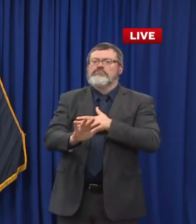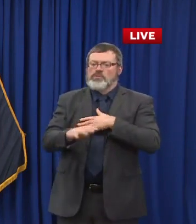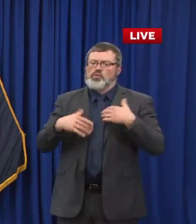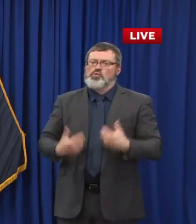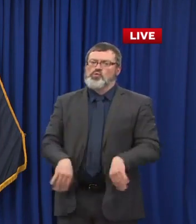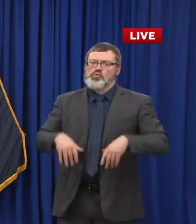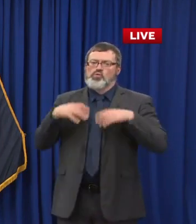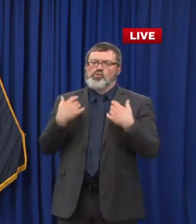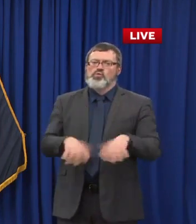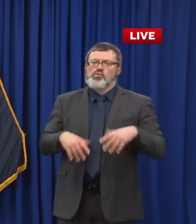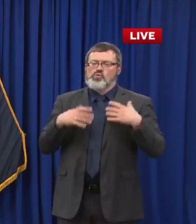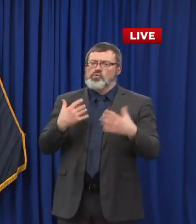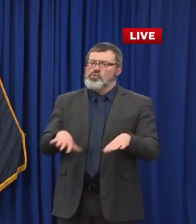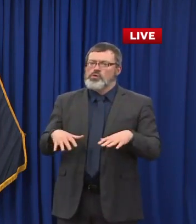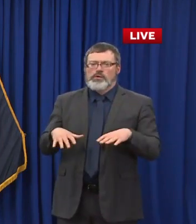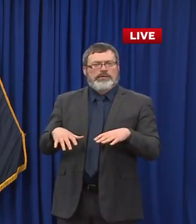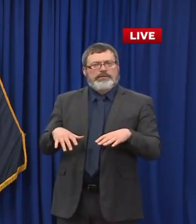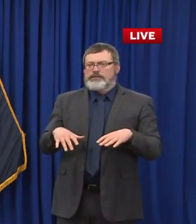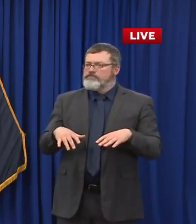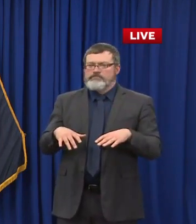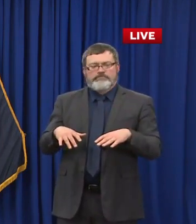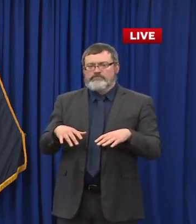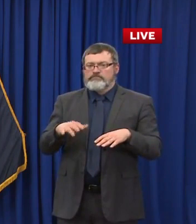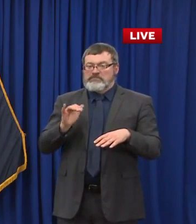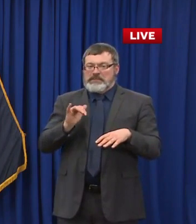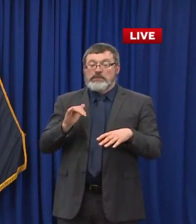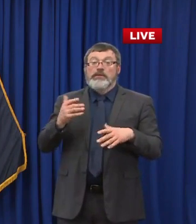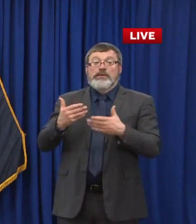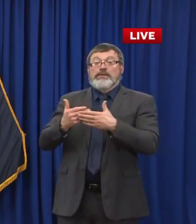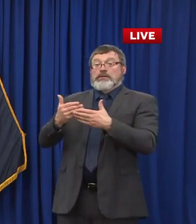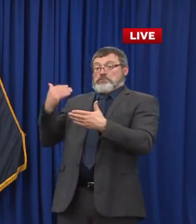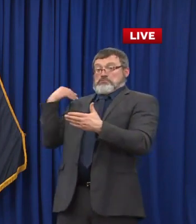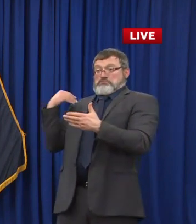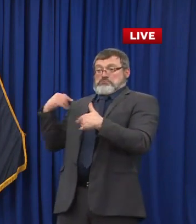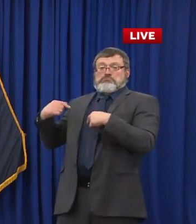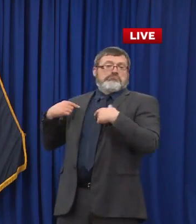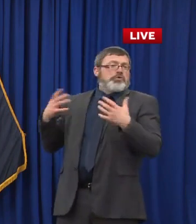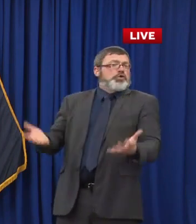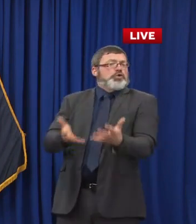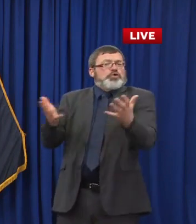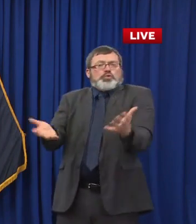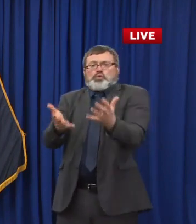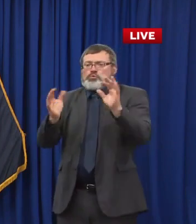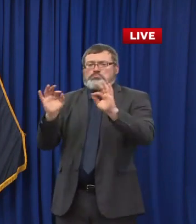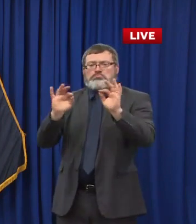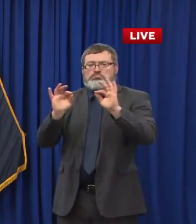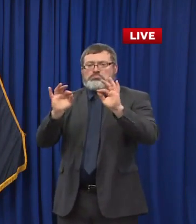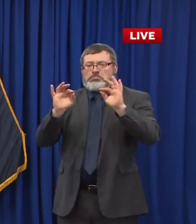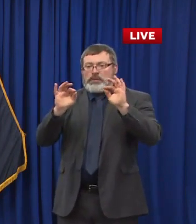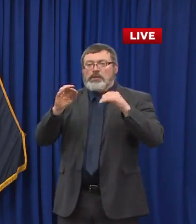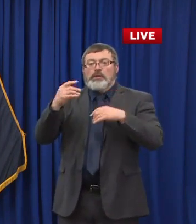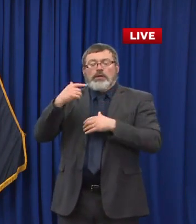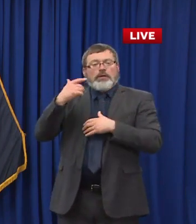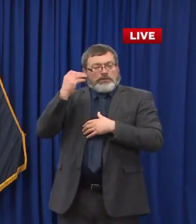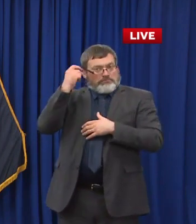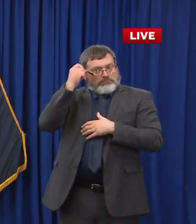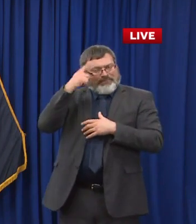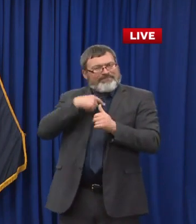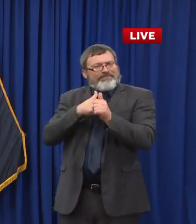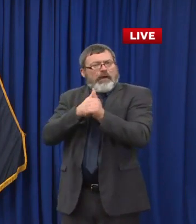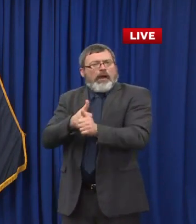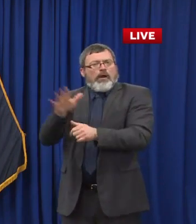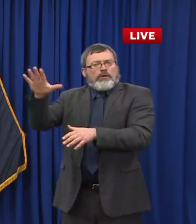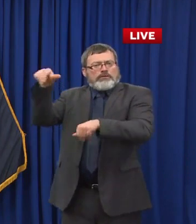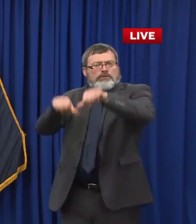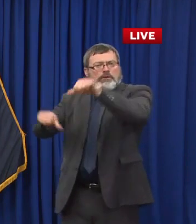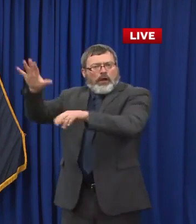in urging folks to wear their masks. Again, knowing that the data backs up and supports the importance of it, knowing that